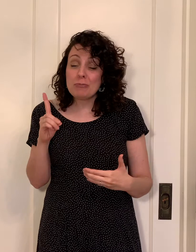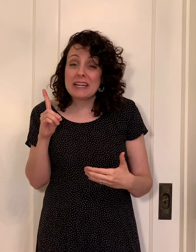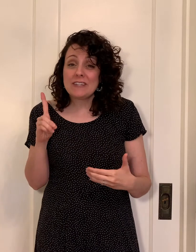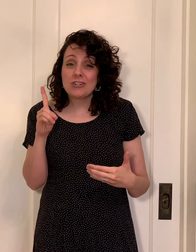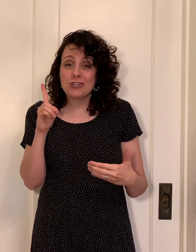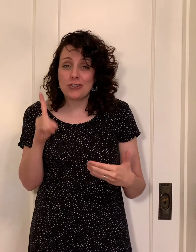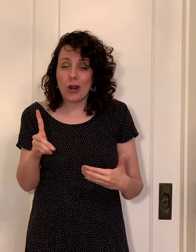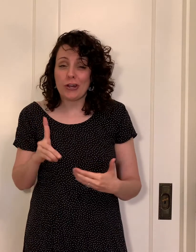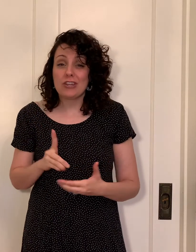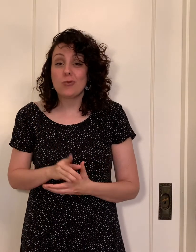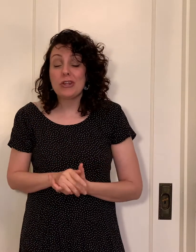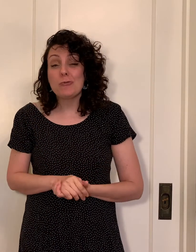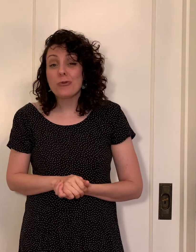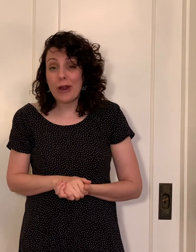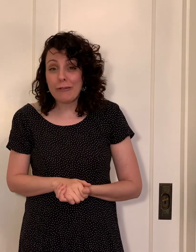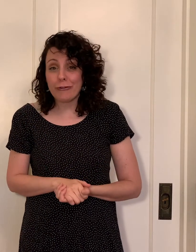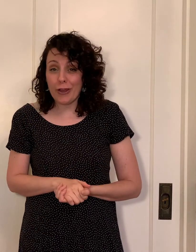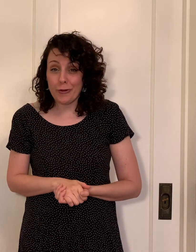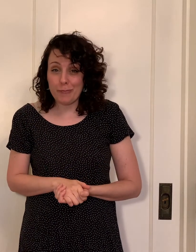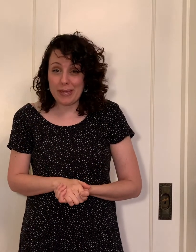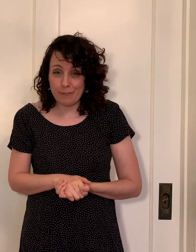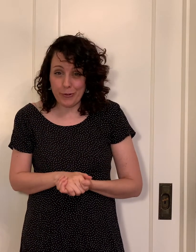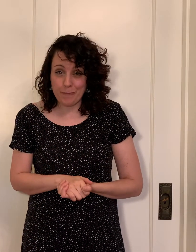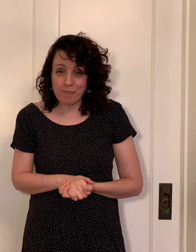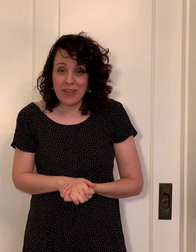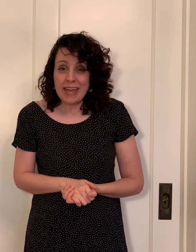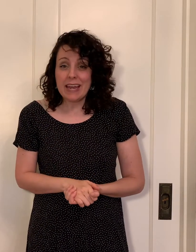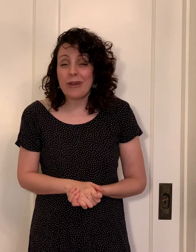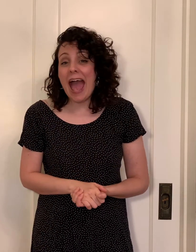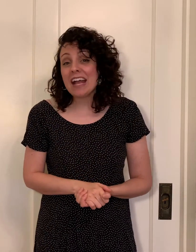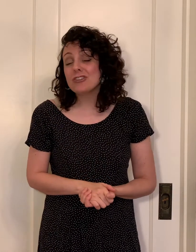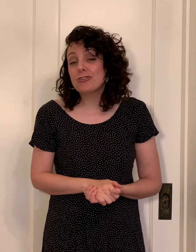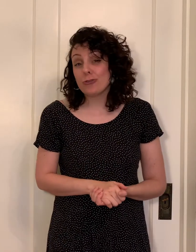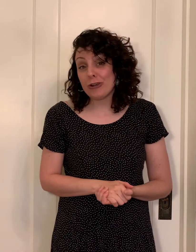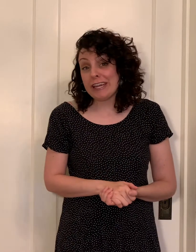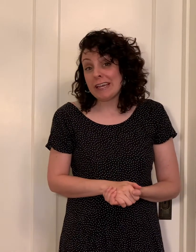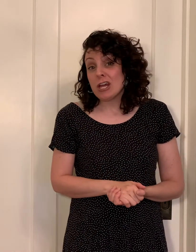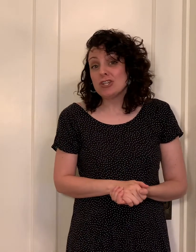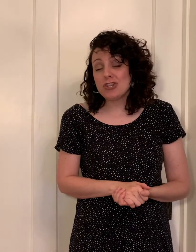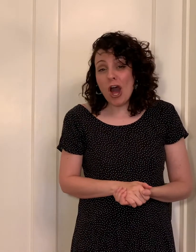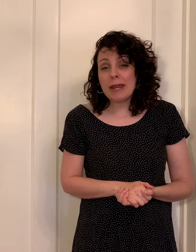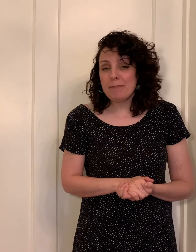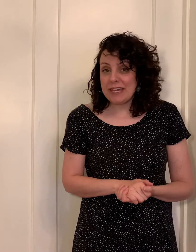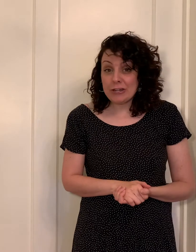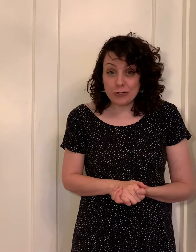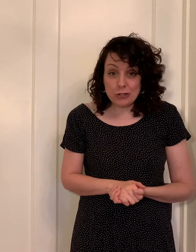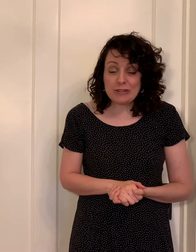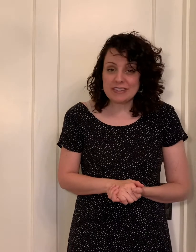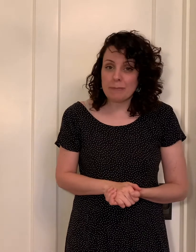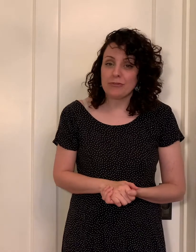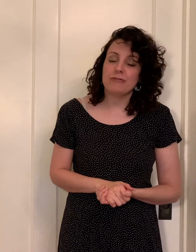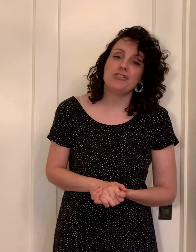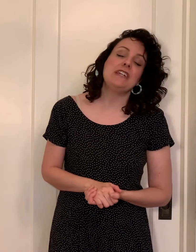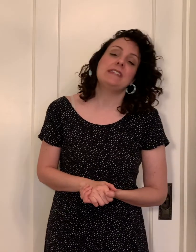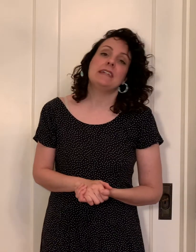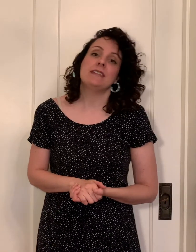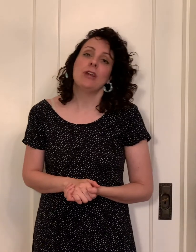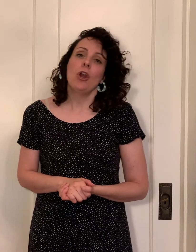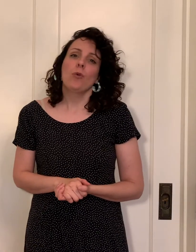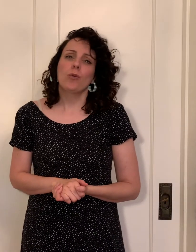place to start is when you pray for other people now in acts 3 john and peter two disciples of jesus were